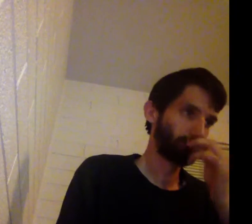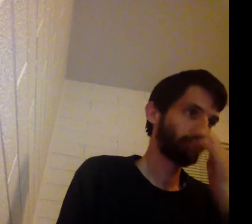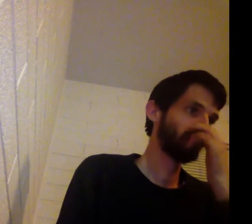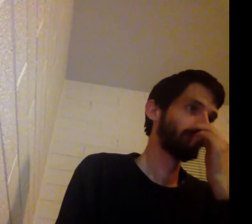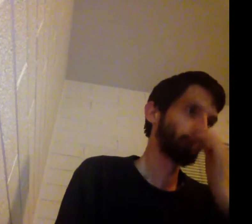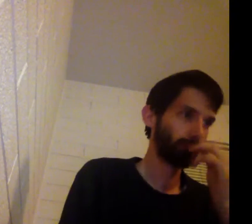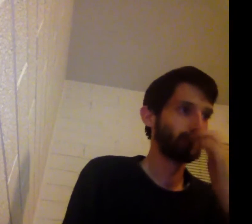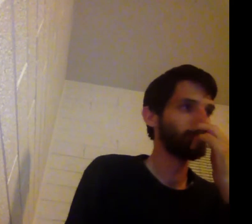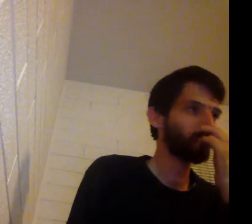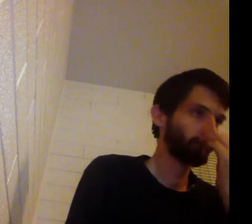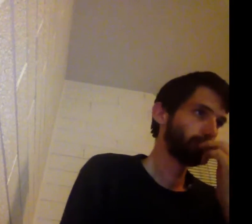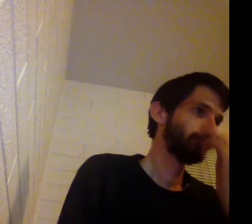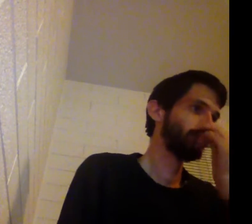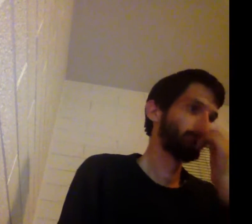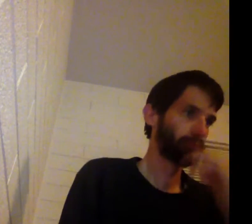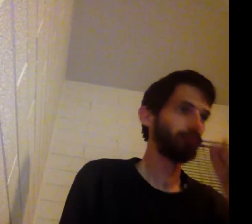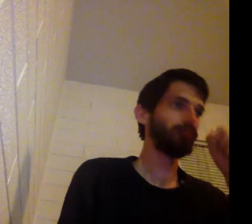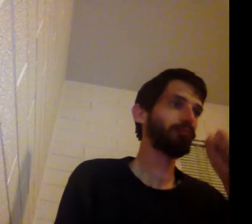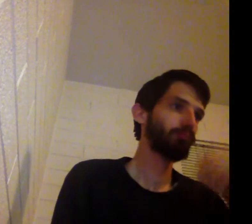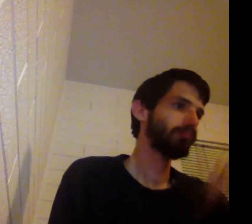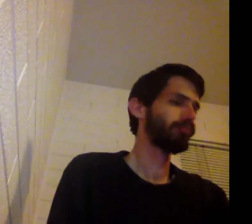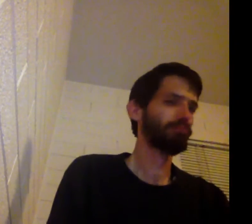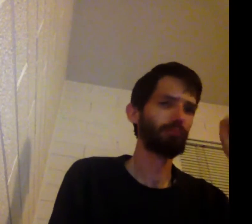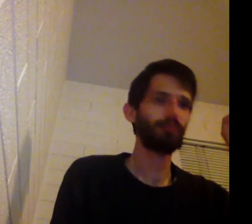Yeah, yeah, yeah